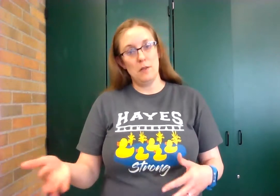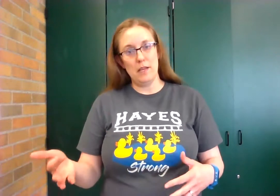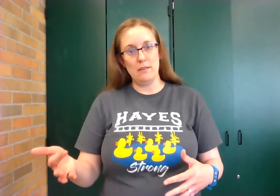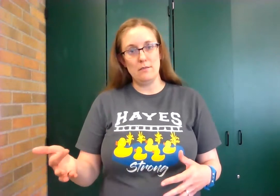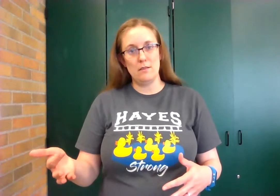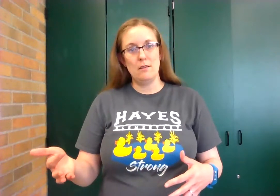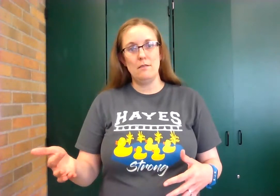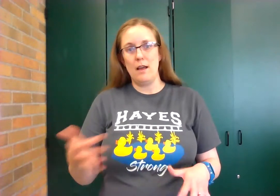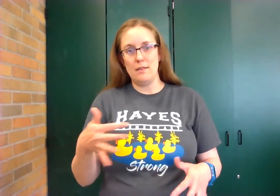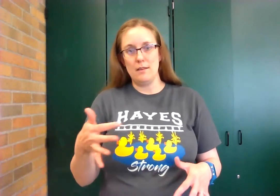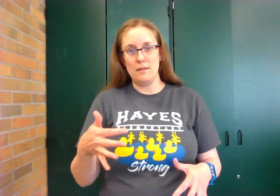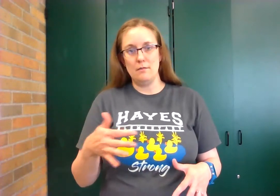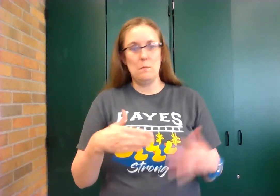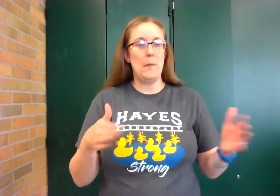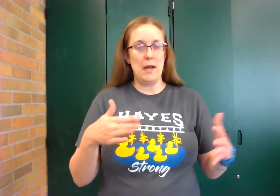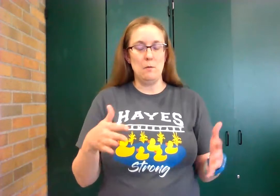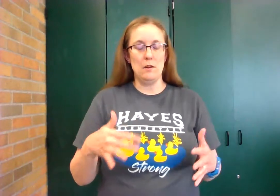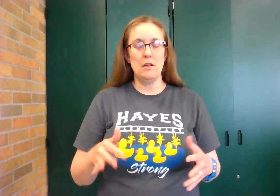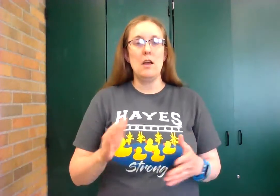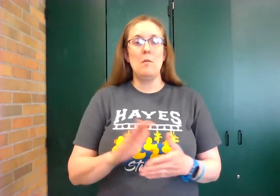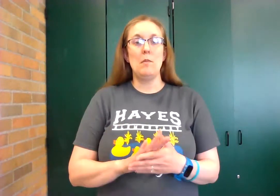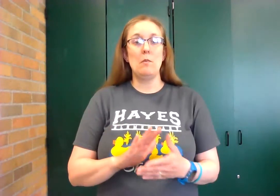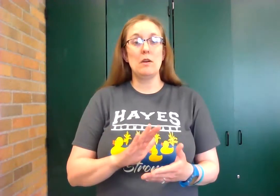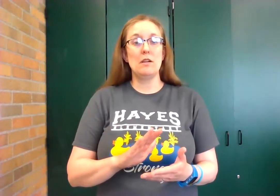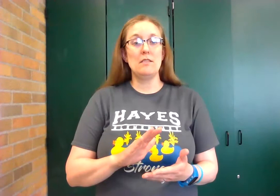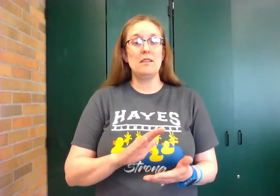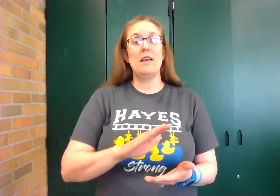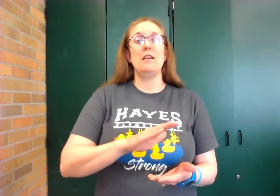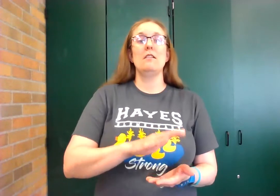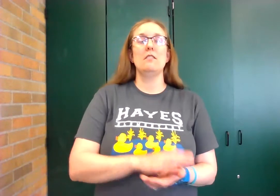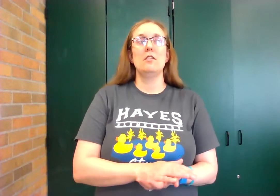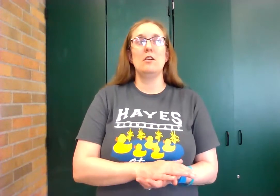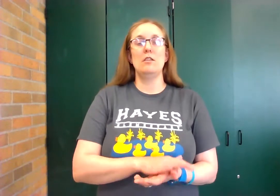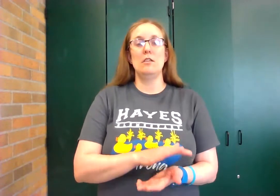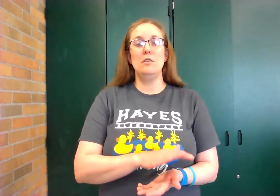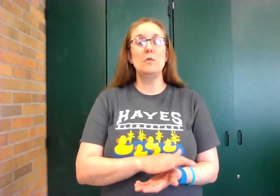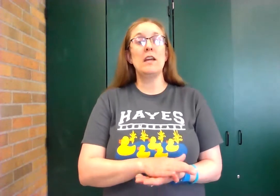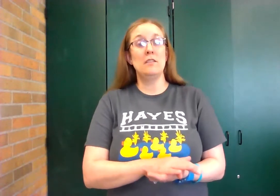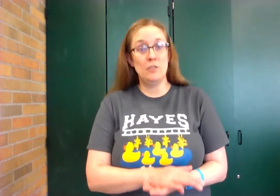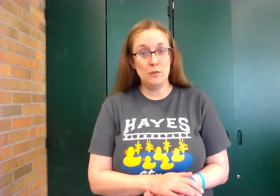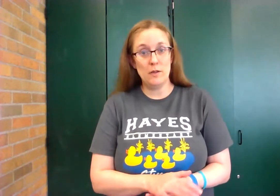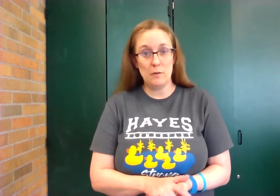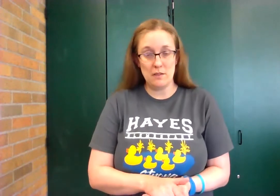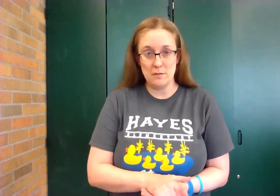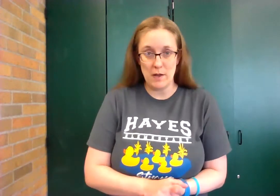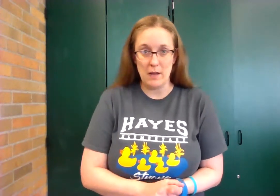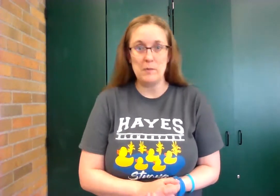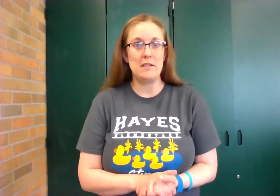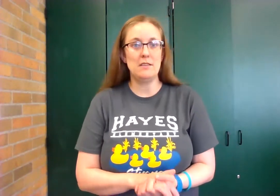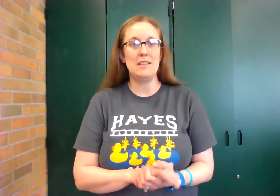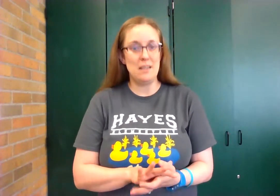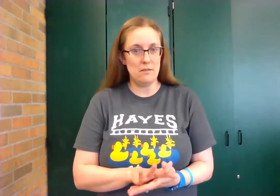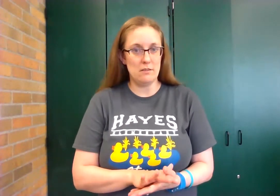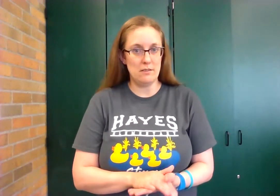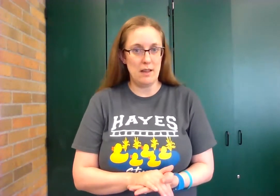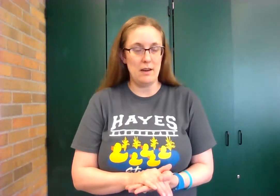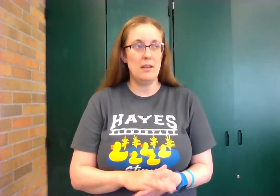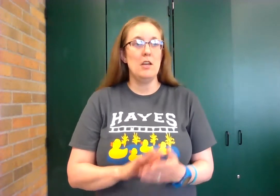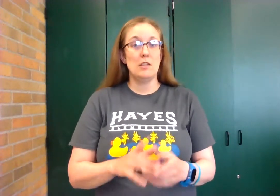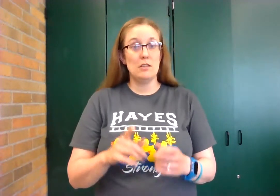place not the bad word but we're gonna say you can do it with a smile because it's easier to sign because